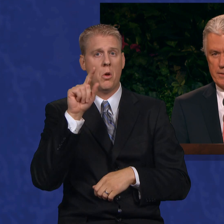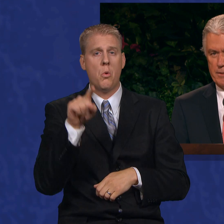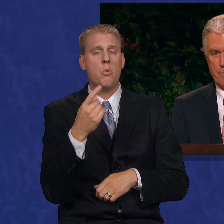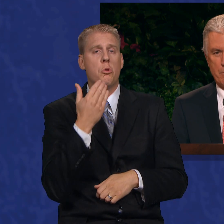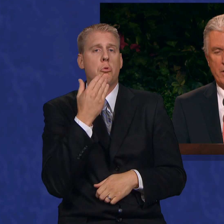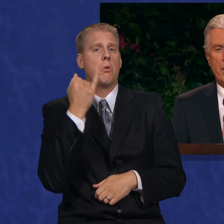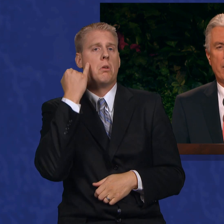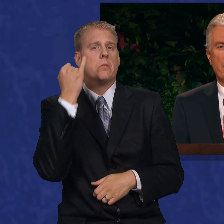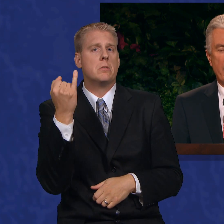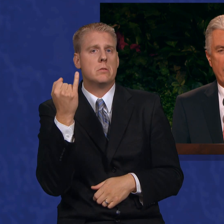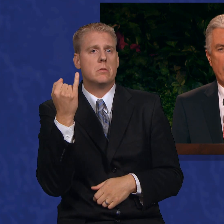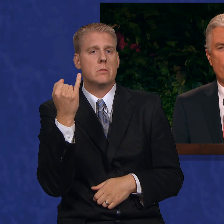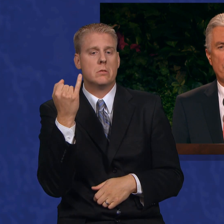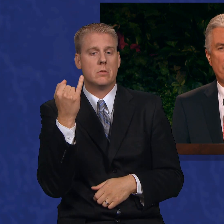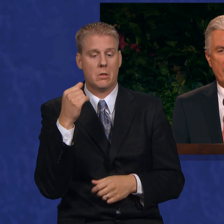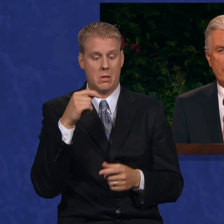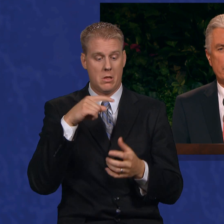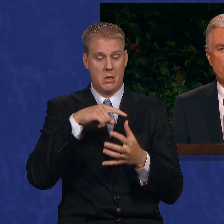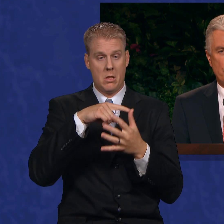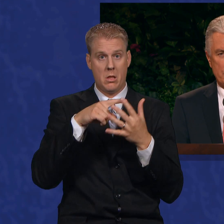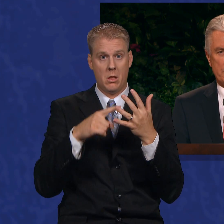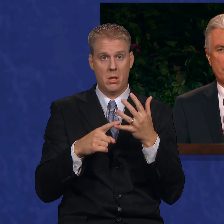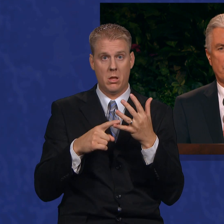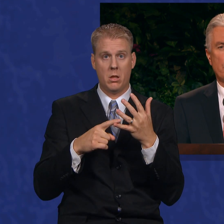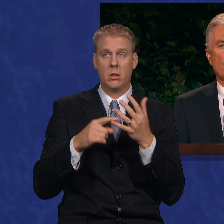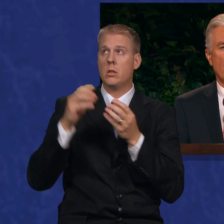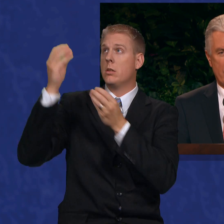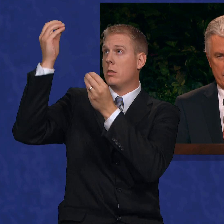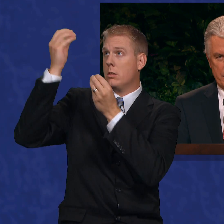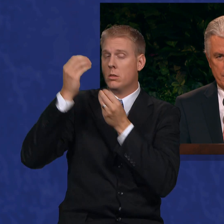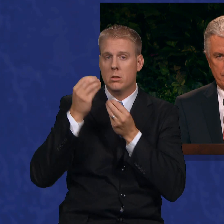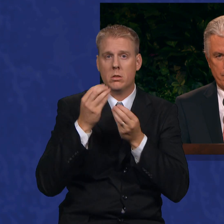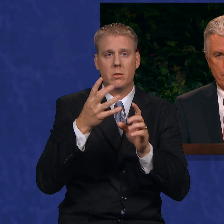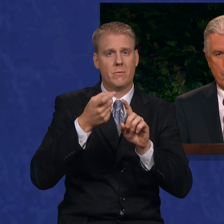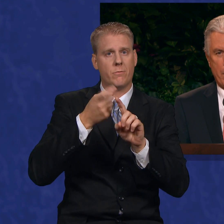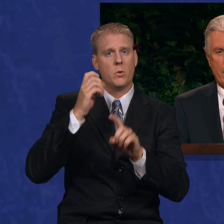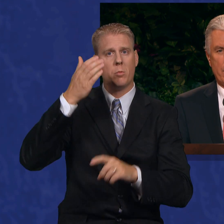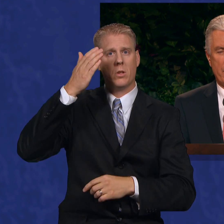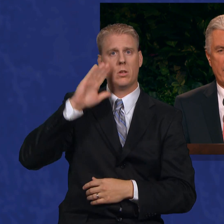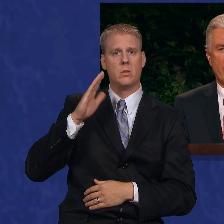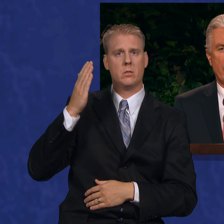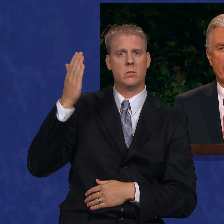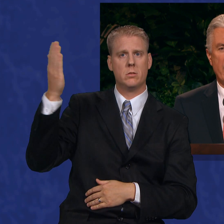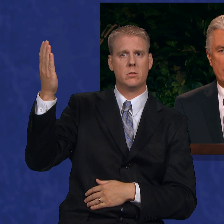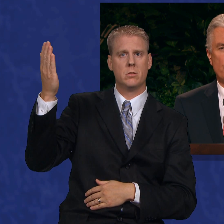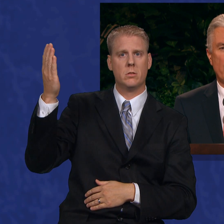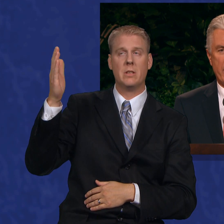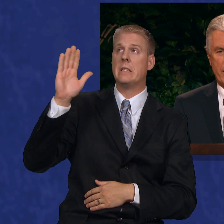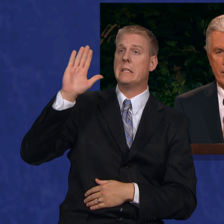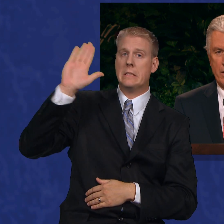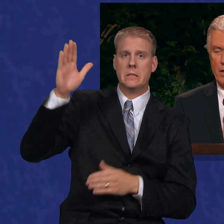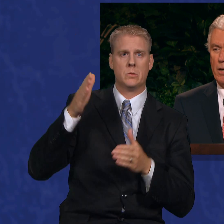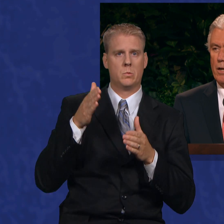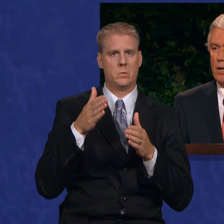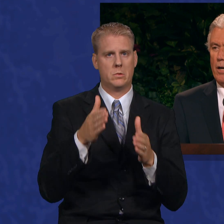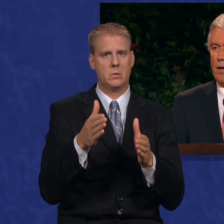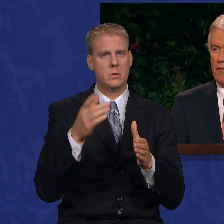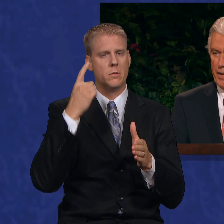ideas. Yes, they are revealed truths from God. They are His way